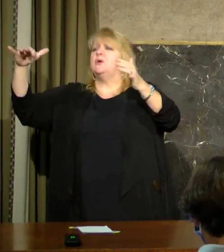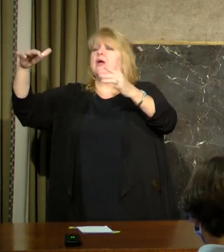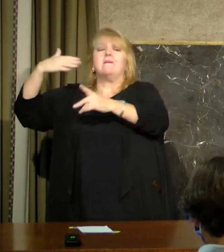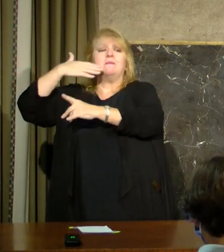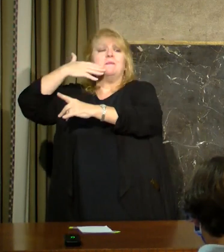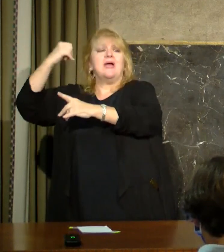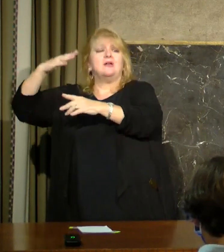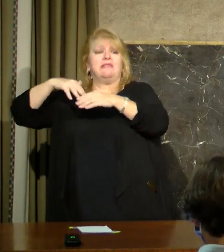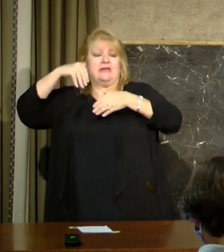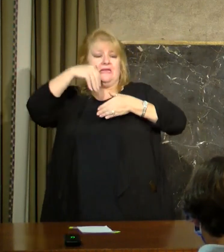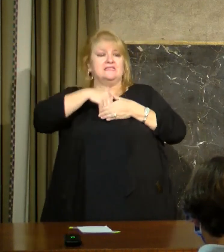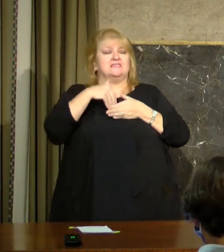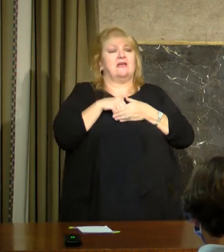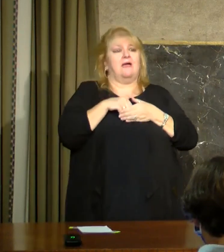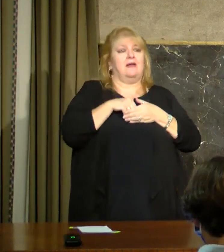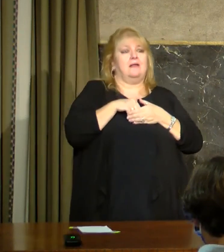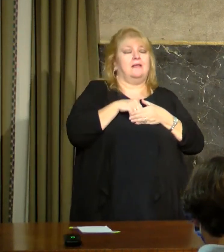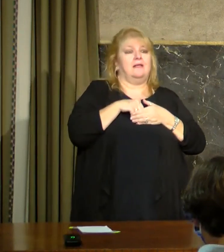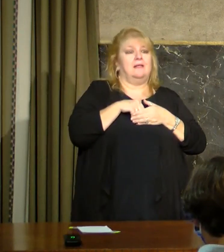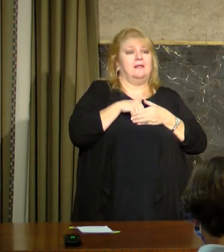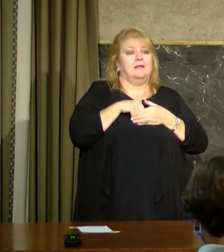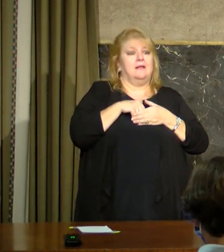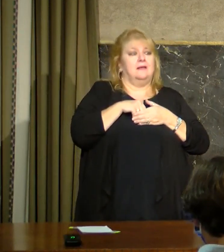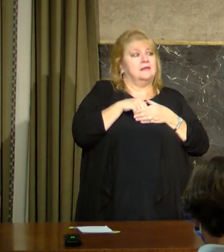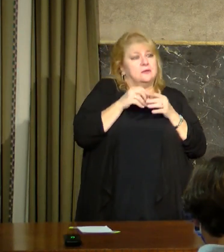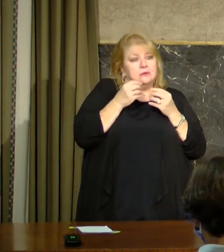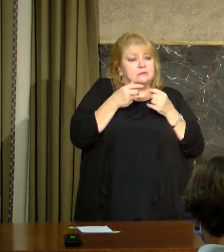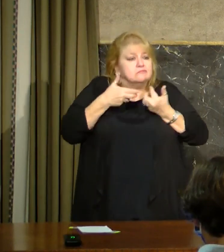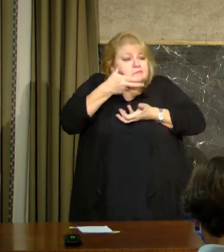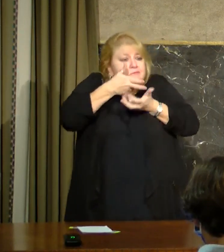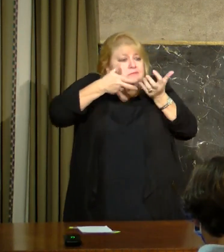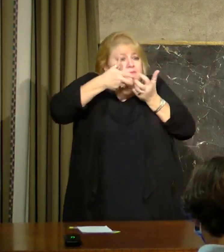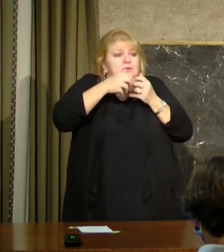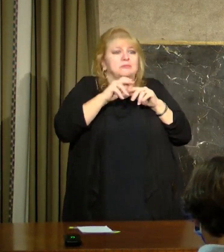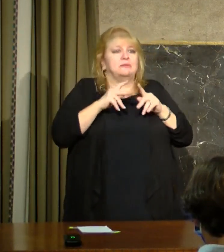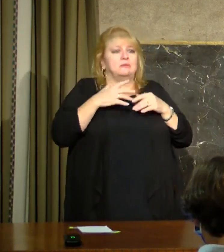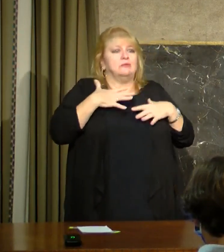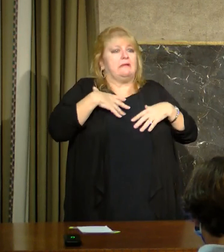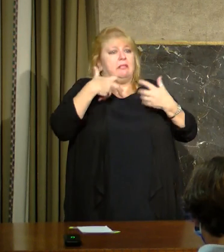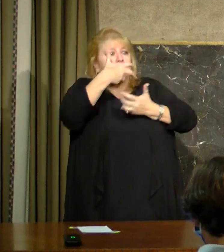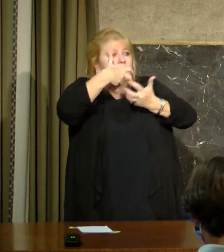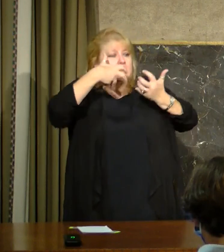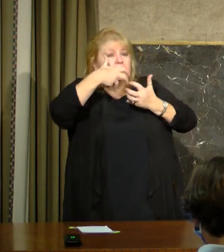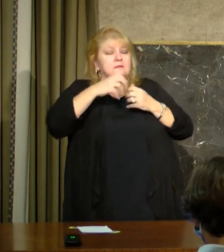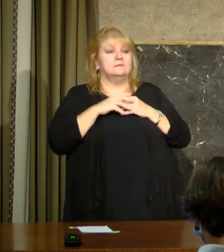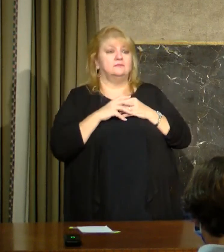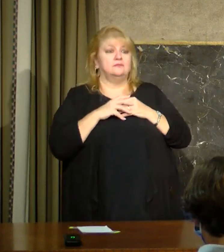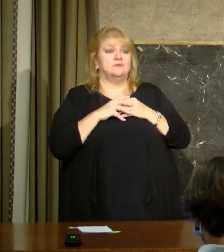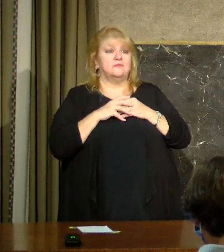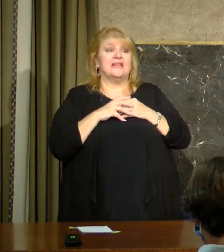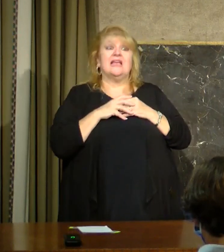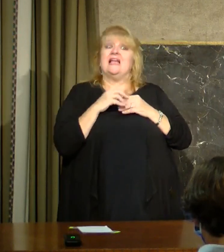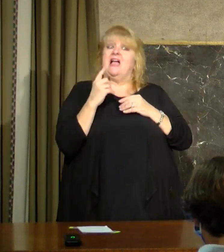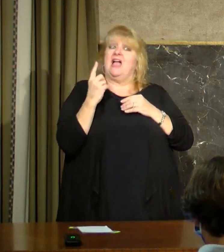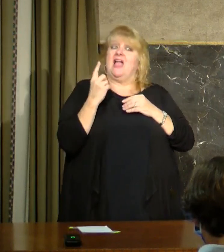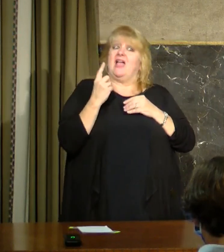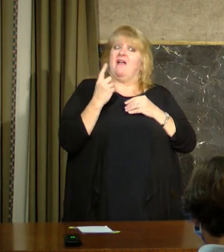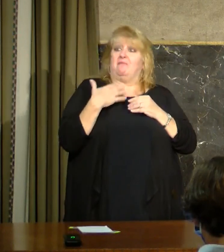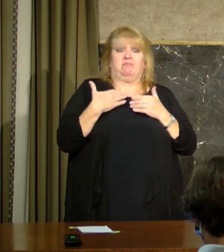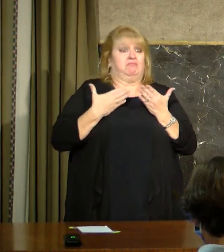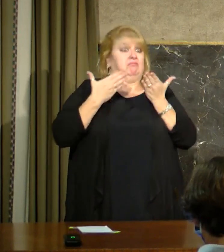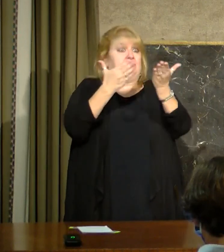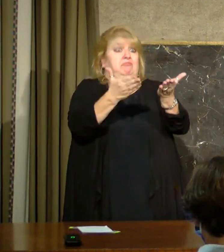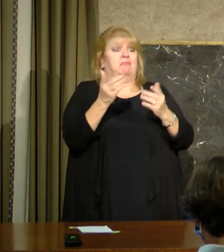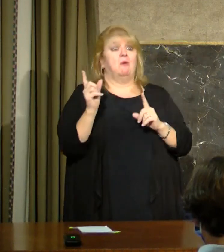But take the food home and eat it. Go through the drive-thru. Have it delivered. Always safer than